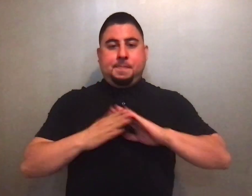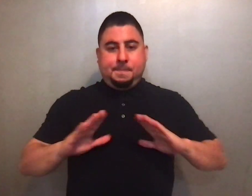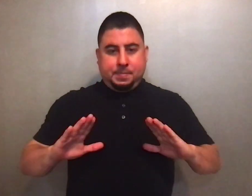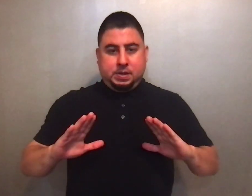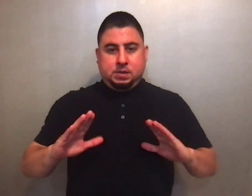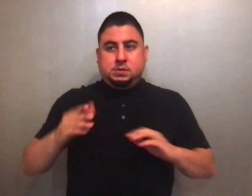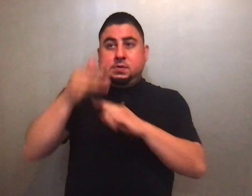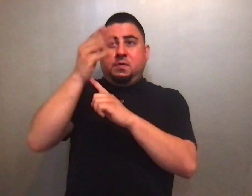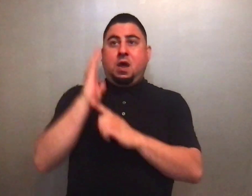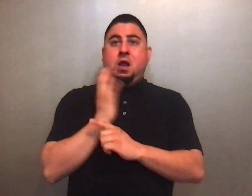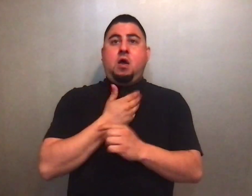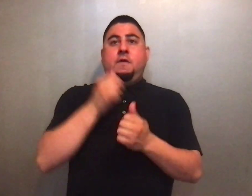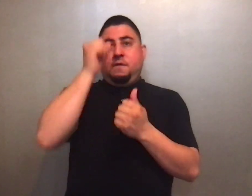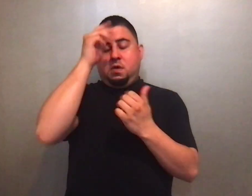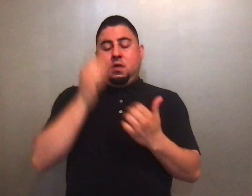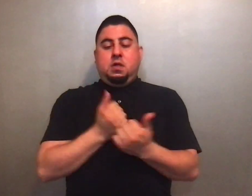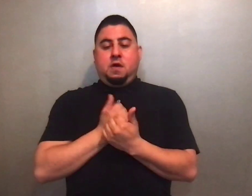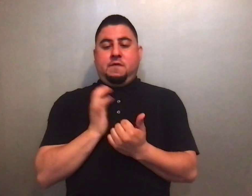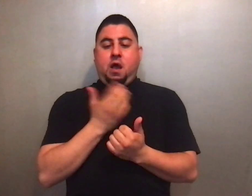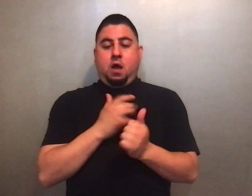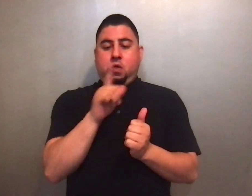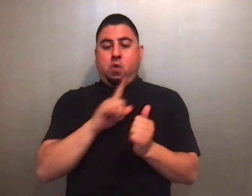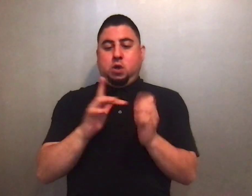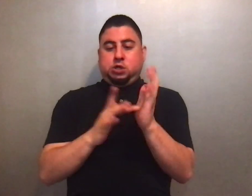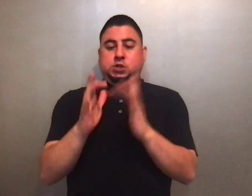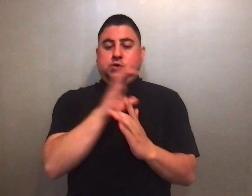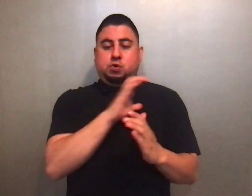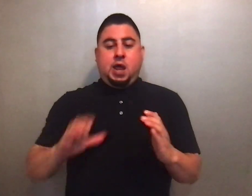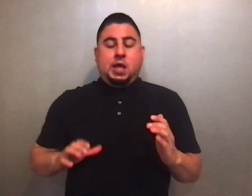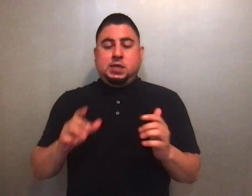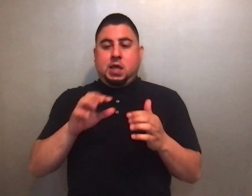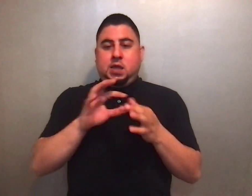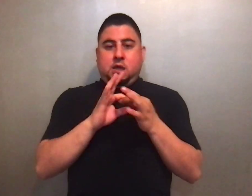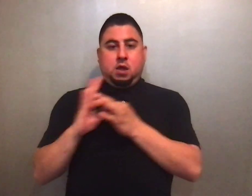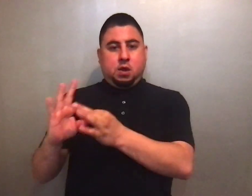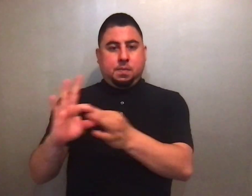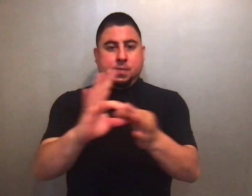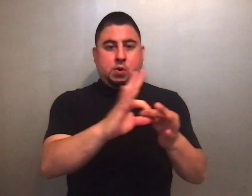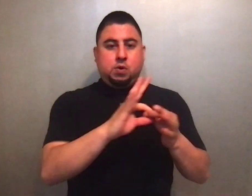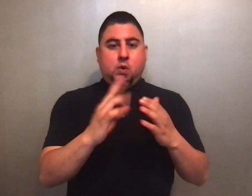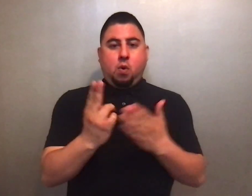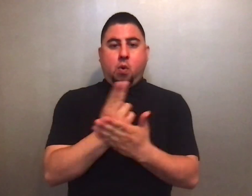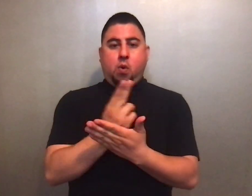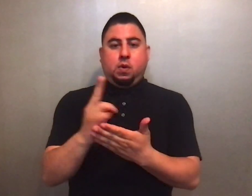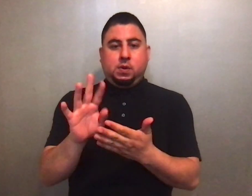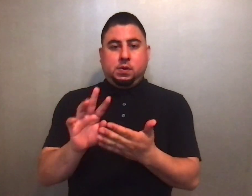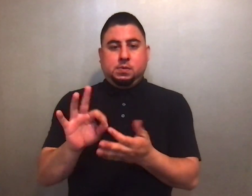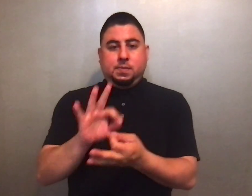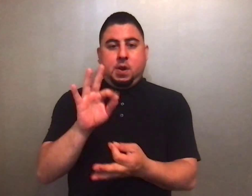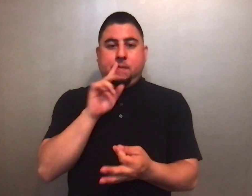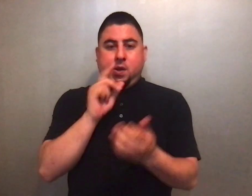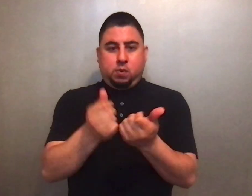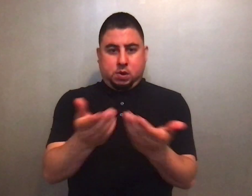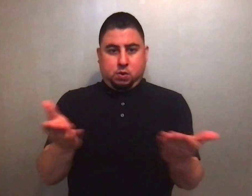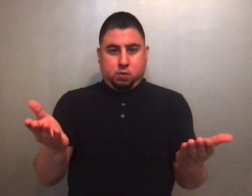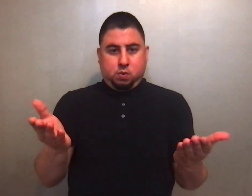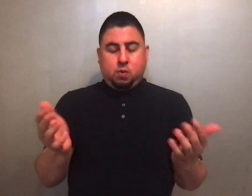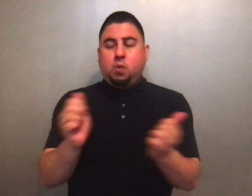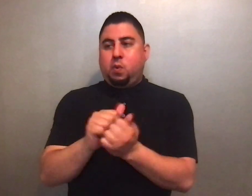the love of our Lord Jesus Christ, and the communion of the Holy Spirit be with you all. And with your spirit. As we